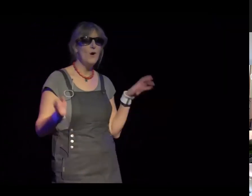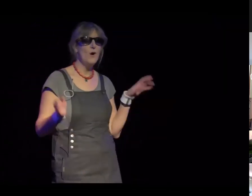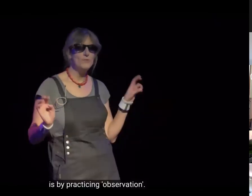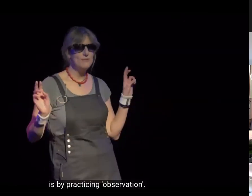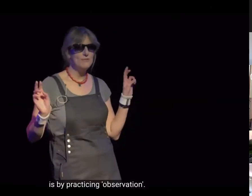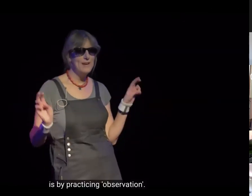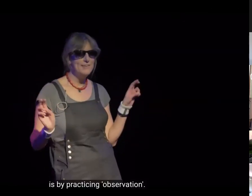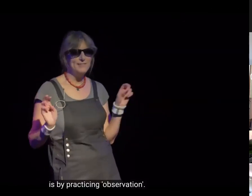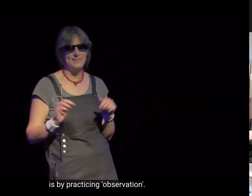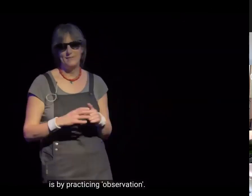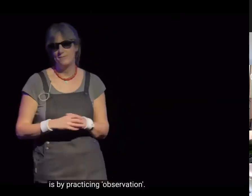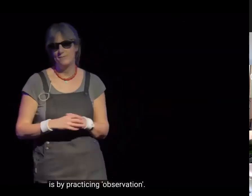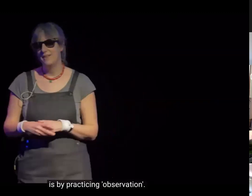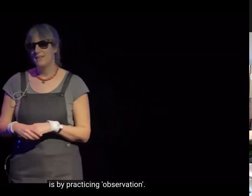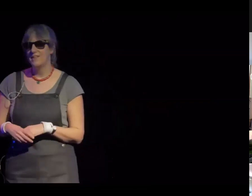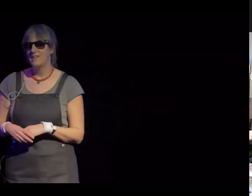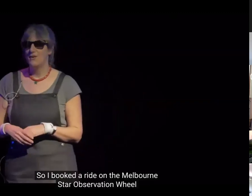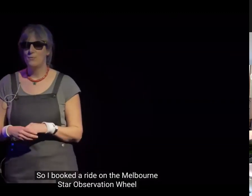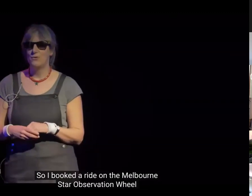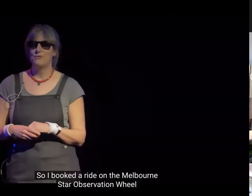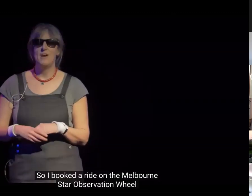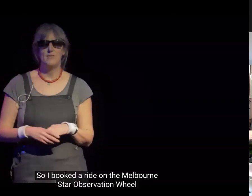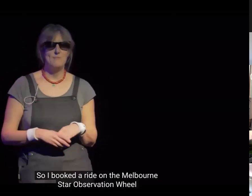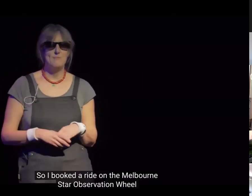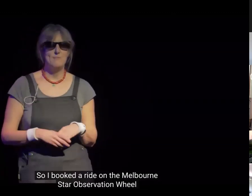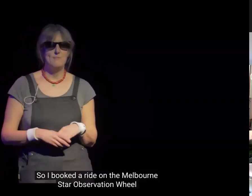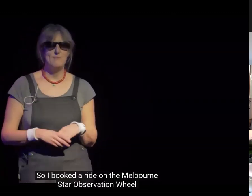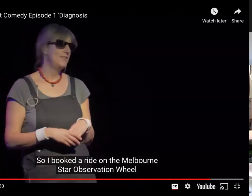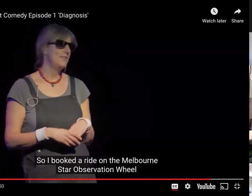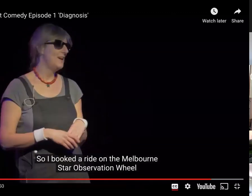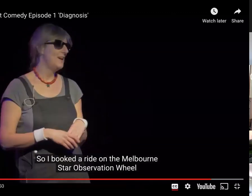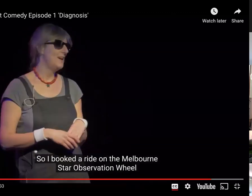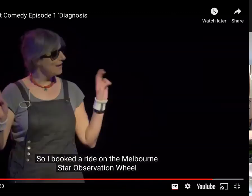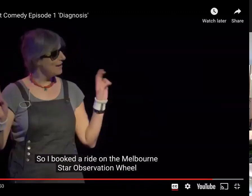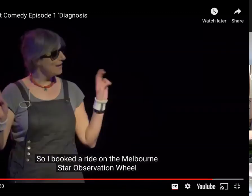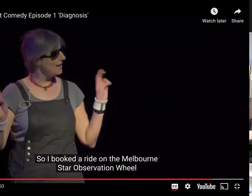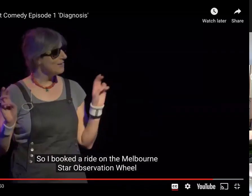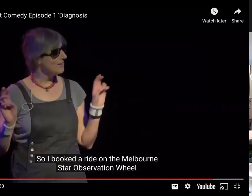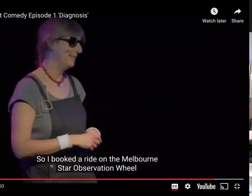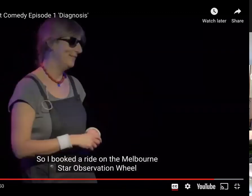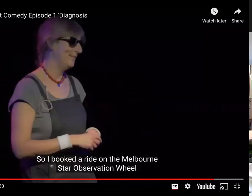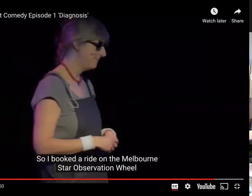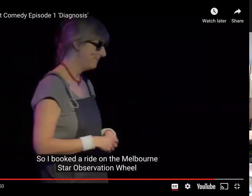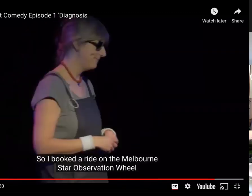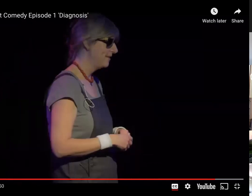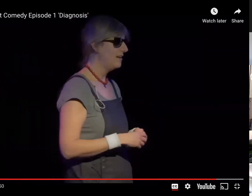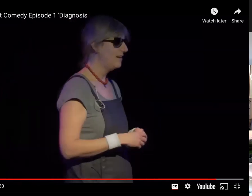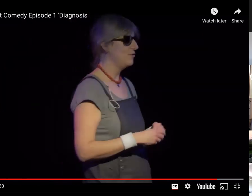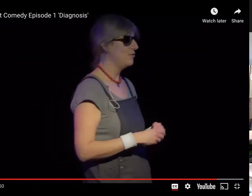observation. So I booked a ride on the Melbourne Star Observation Wheel. I saw